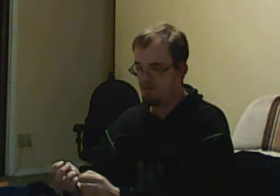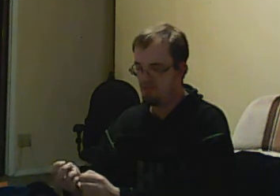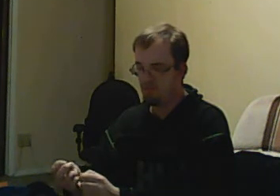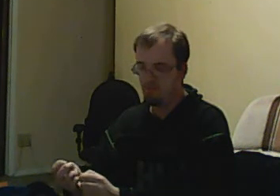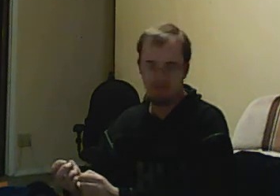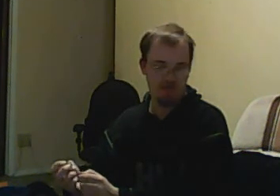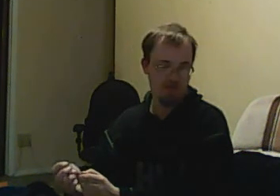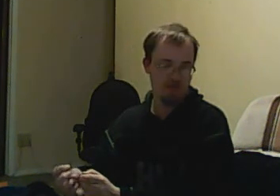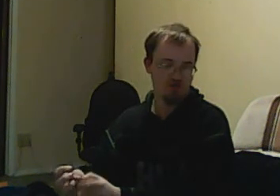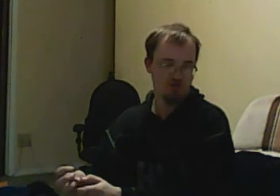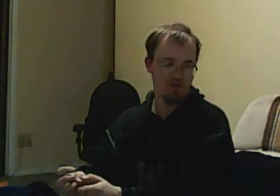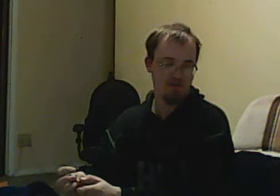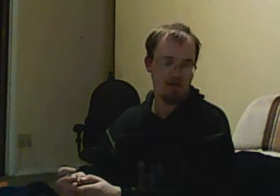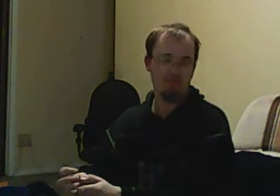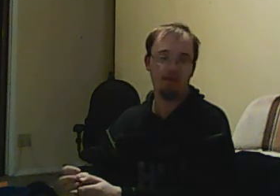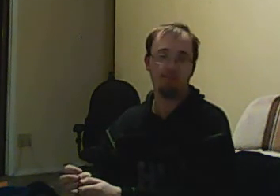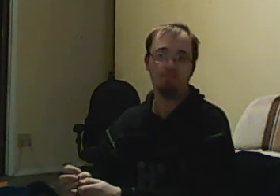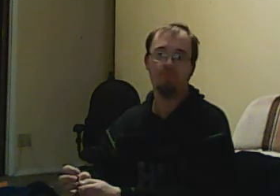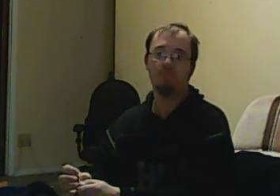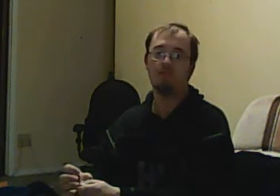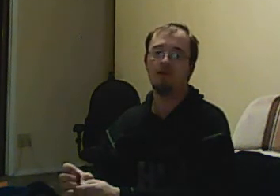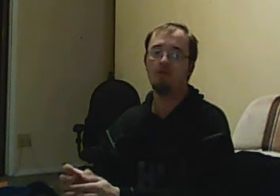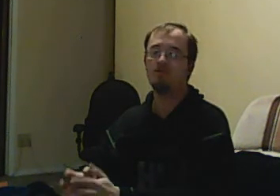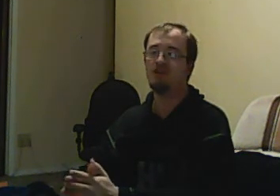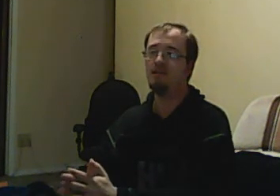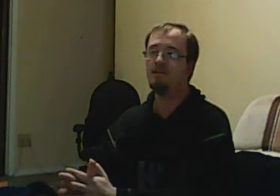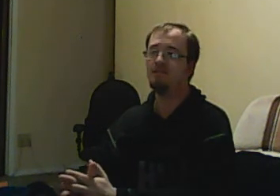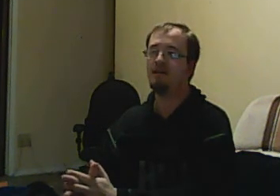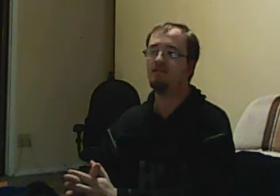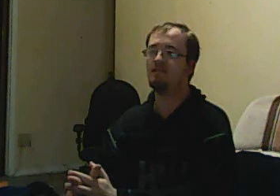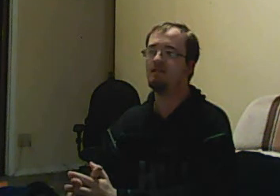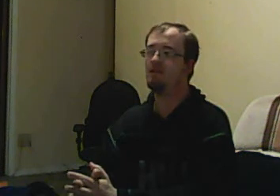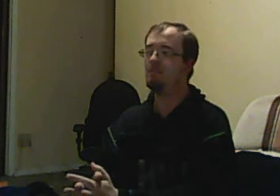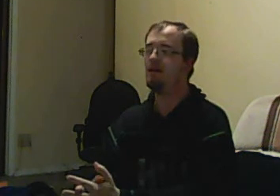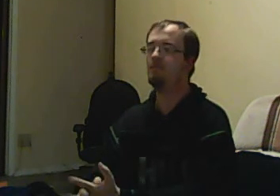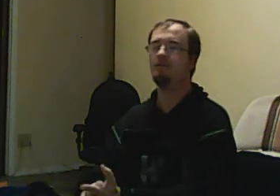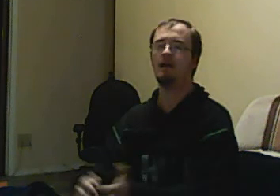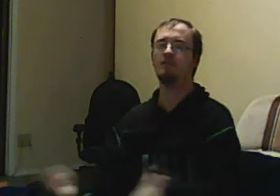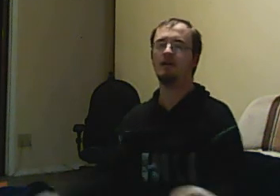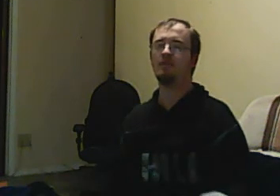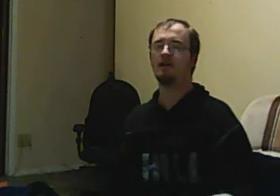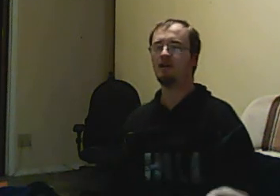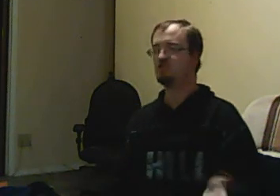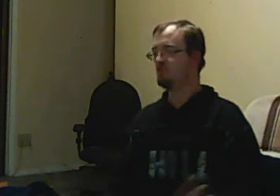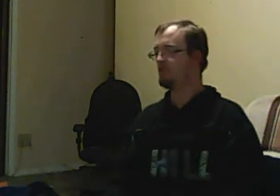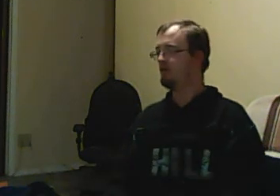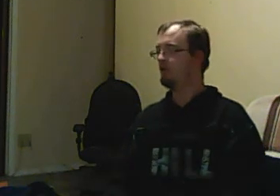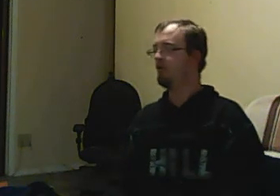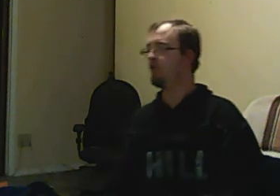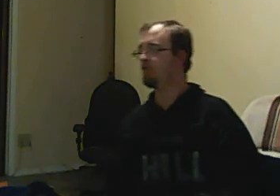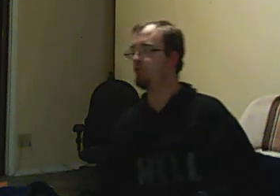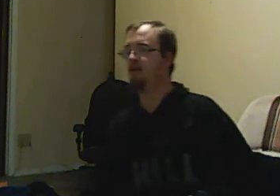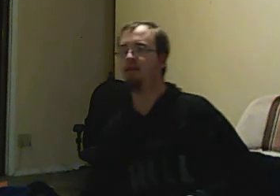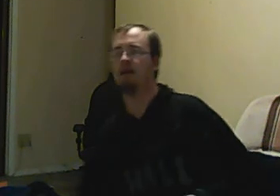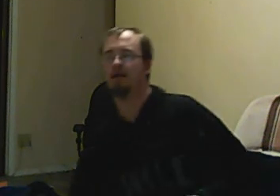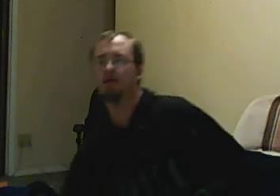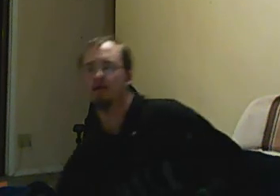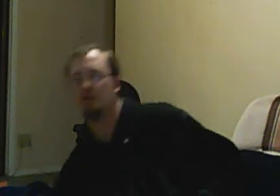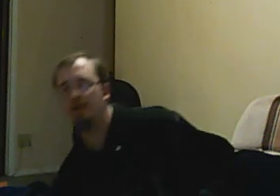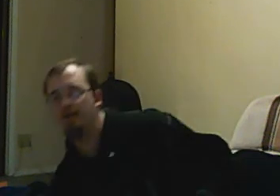people from the shooting timeline. I wish I did that. But obviously I don't have the connection. Or will I? You'll